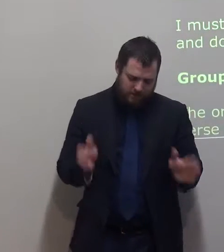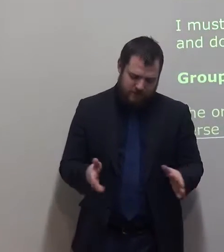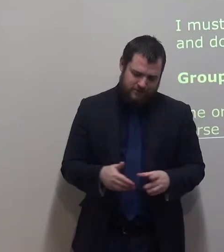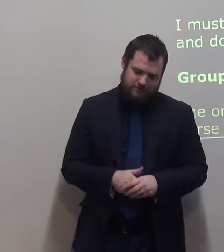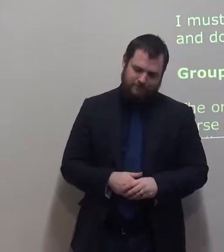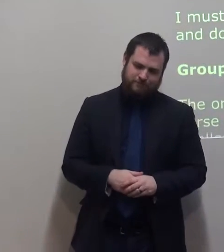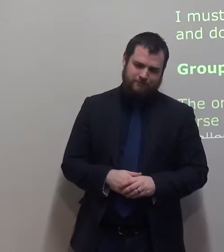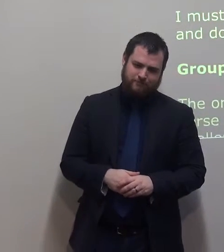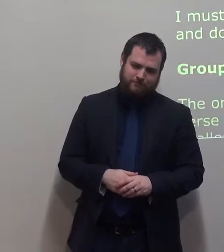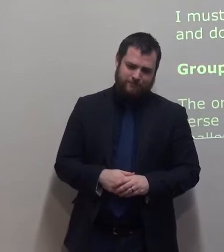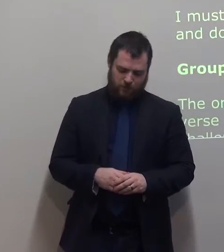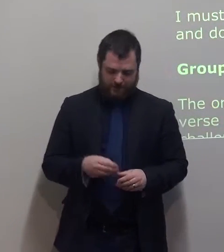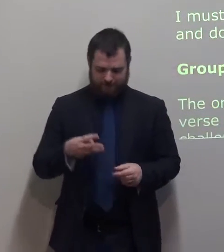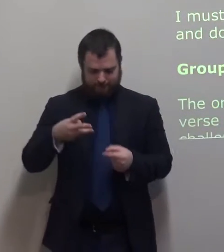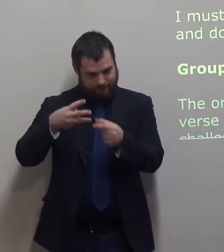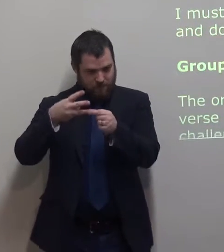the world's number one, points three,